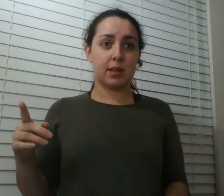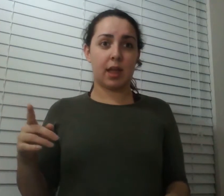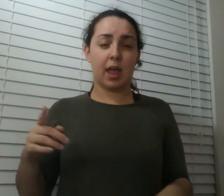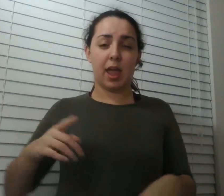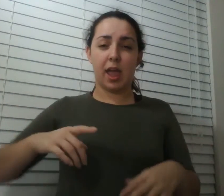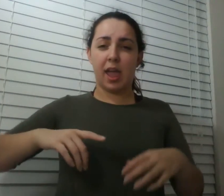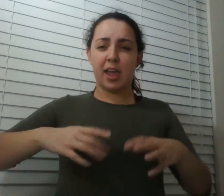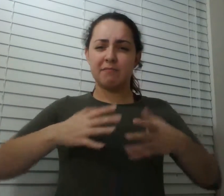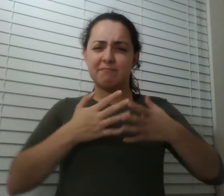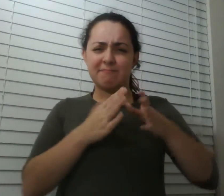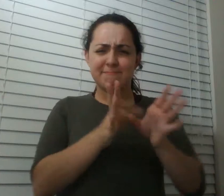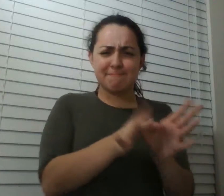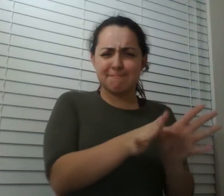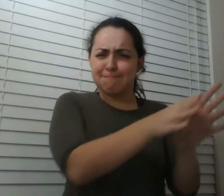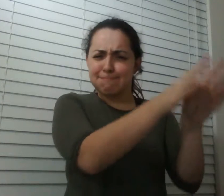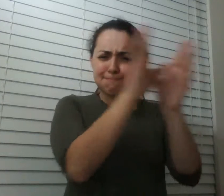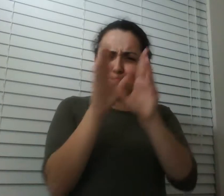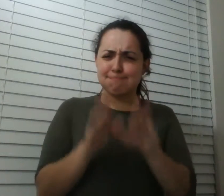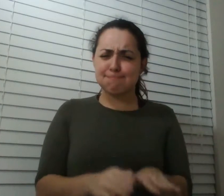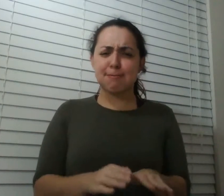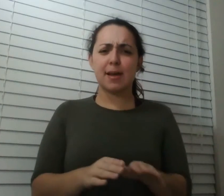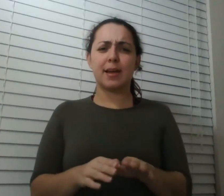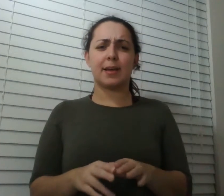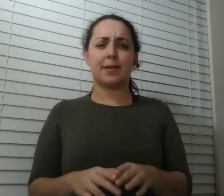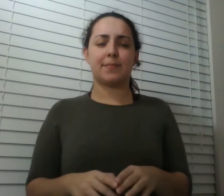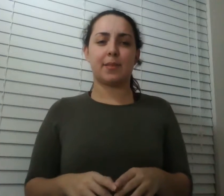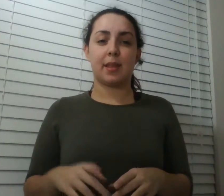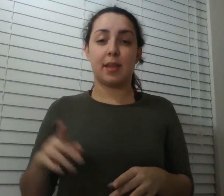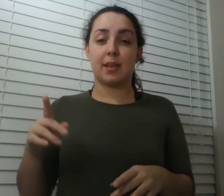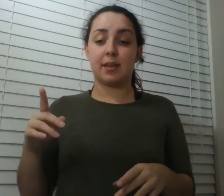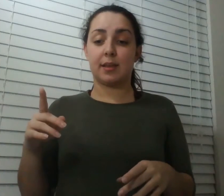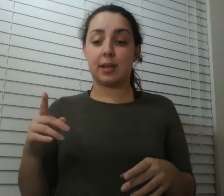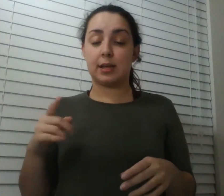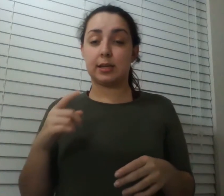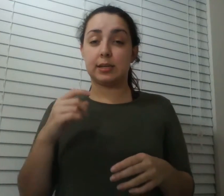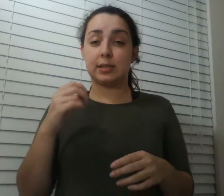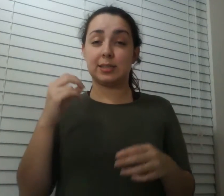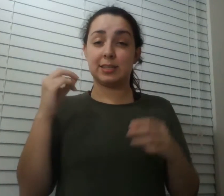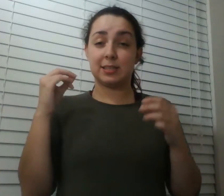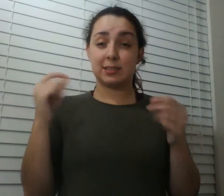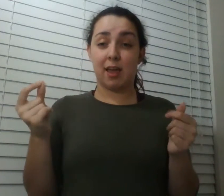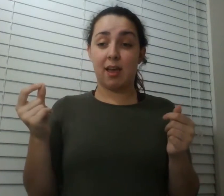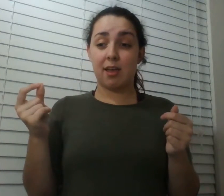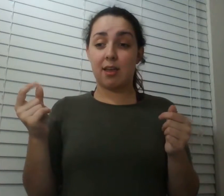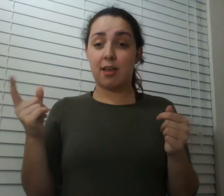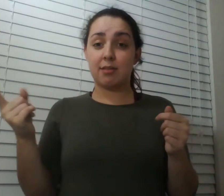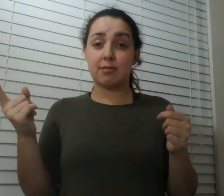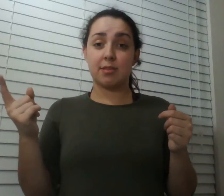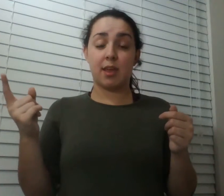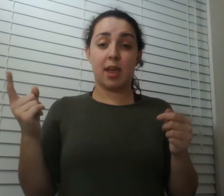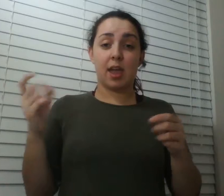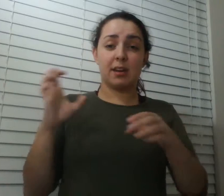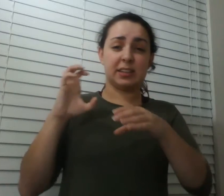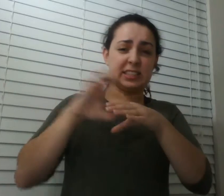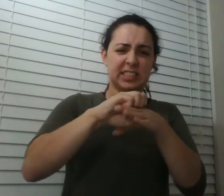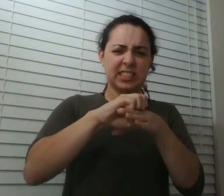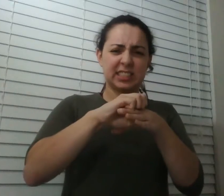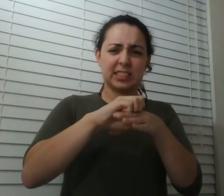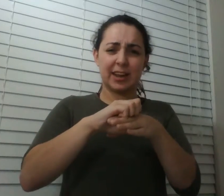their wings and then clamp onto his fingers they would draw blood wow so i used